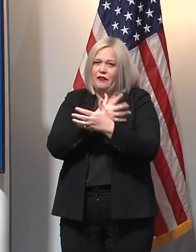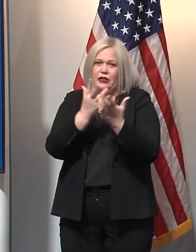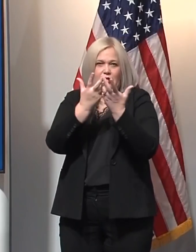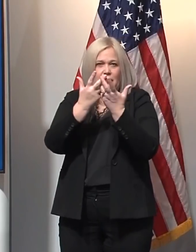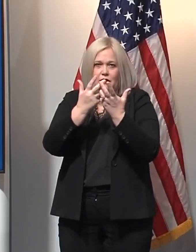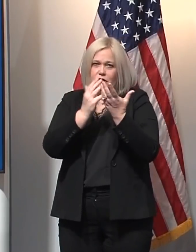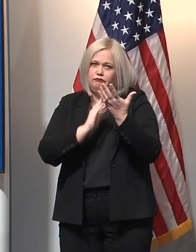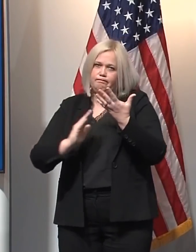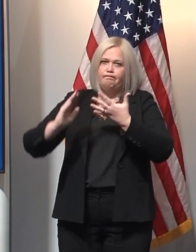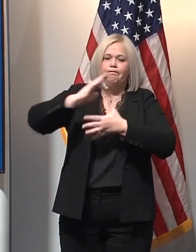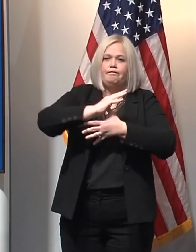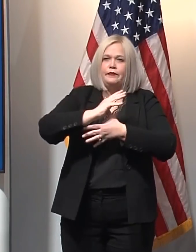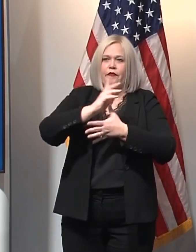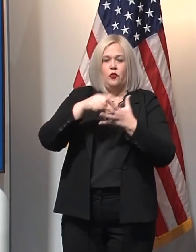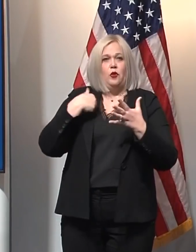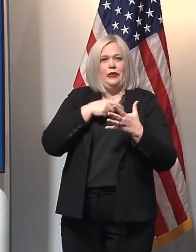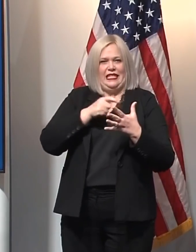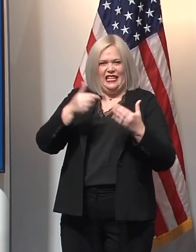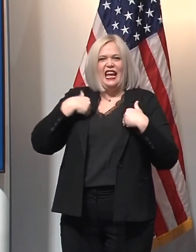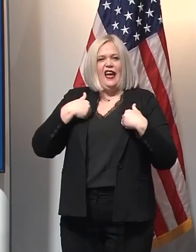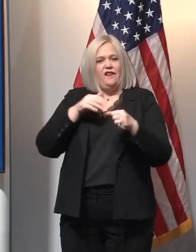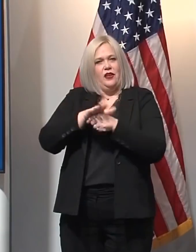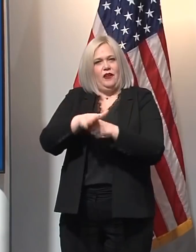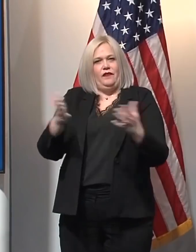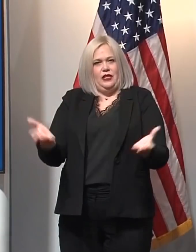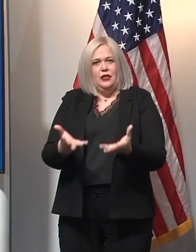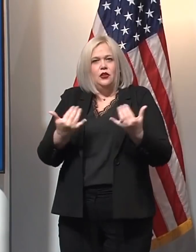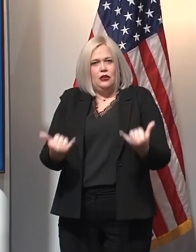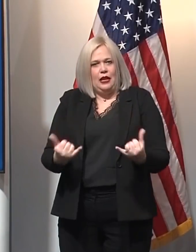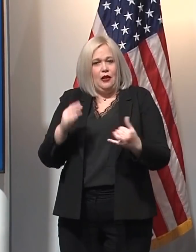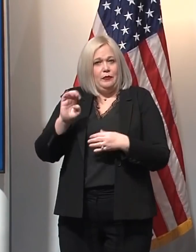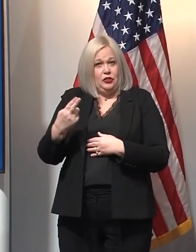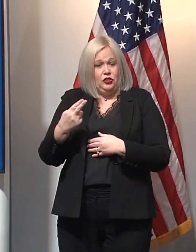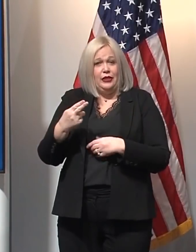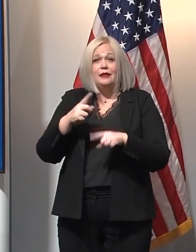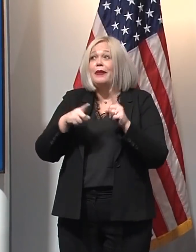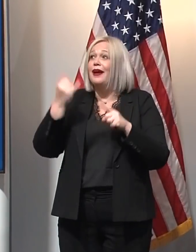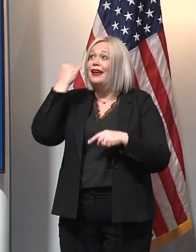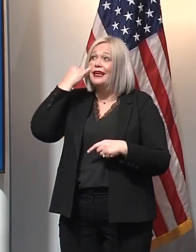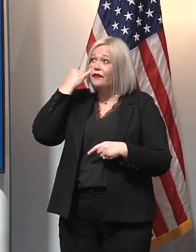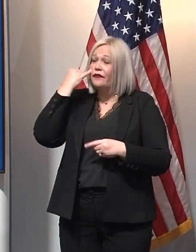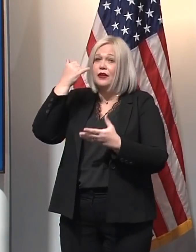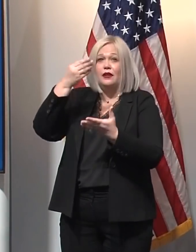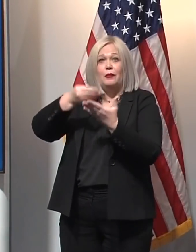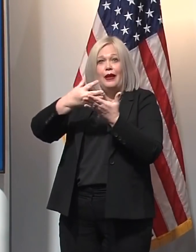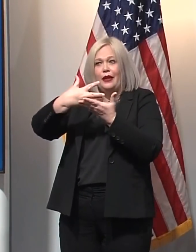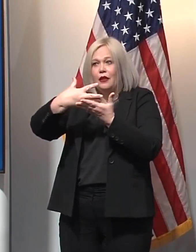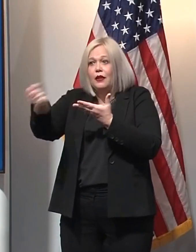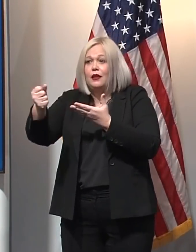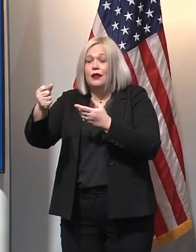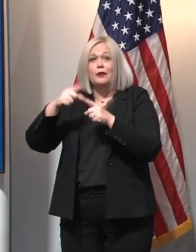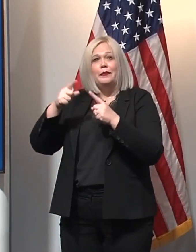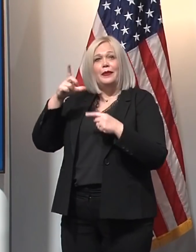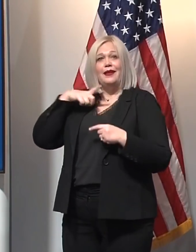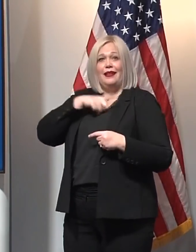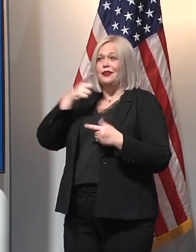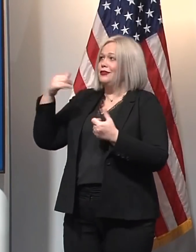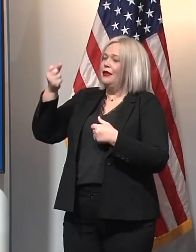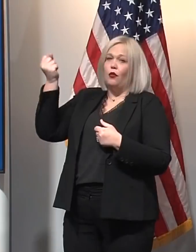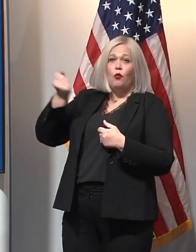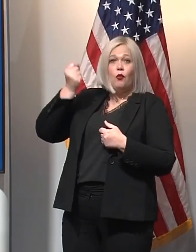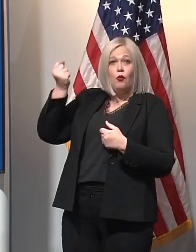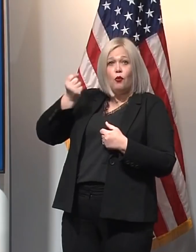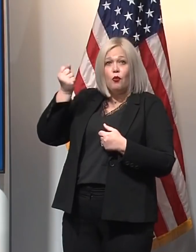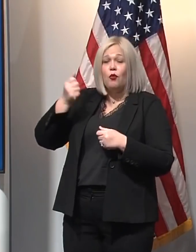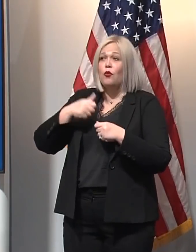terms of our supply chain needs. If there is a funding gap or if the chain, you know,